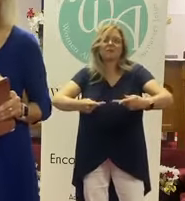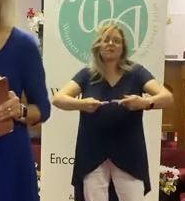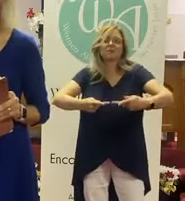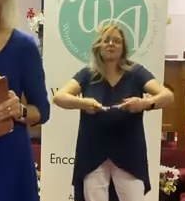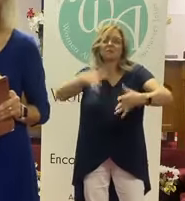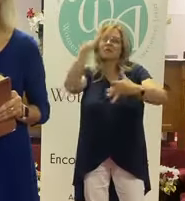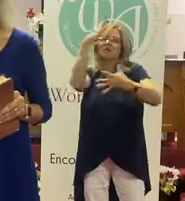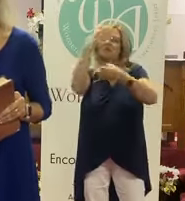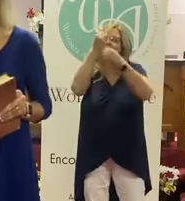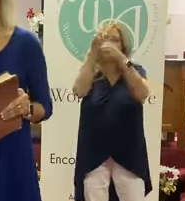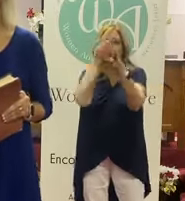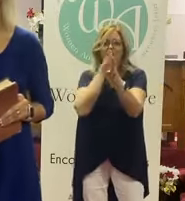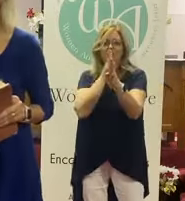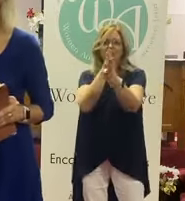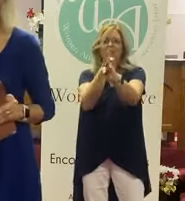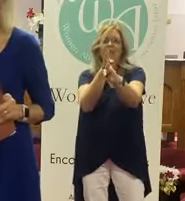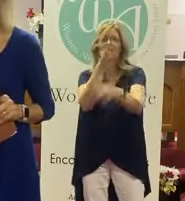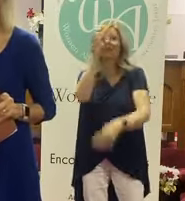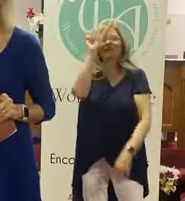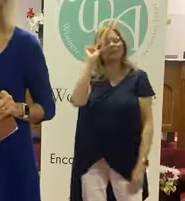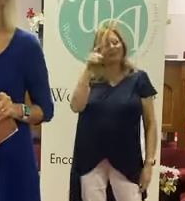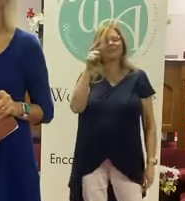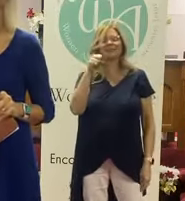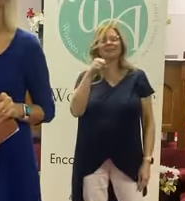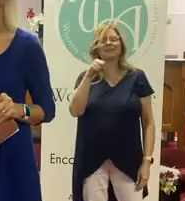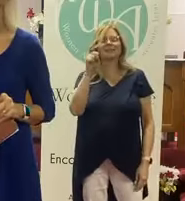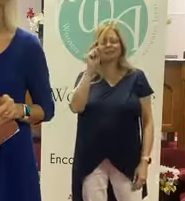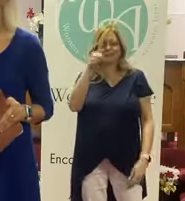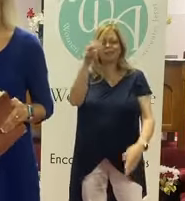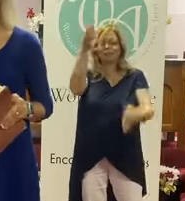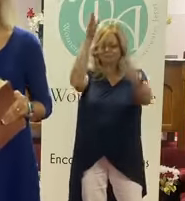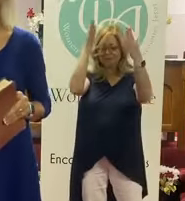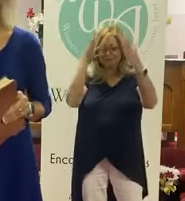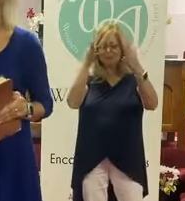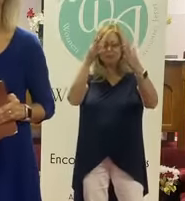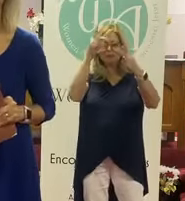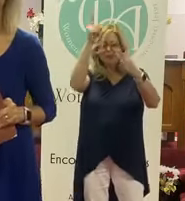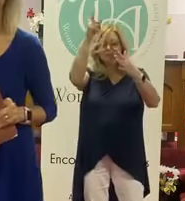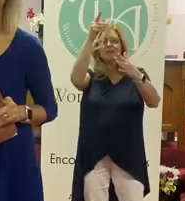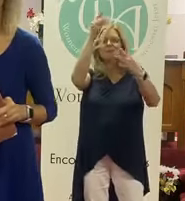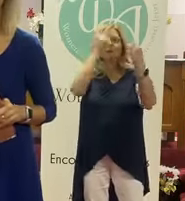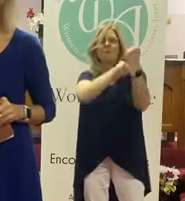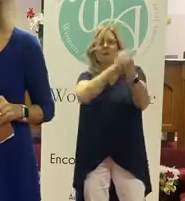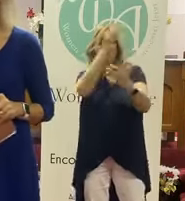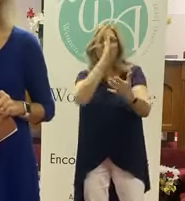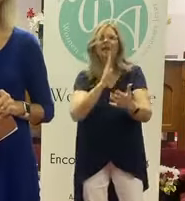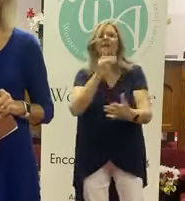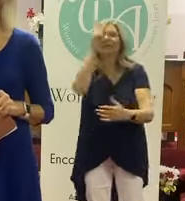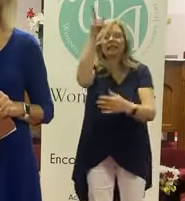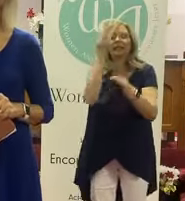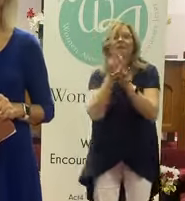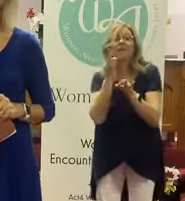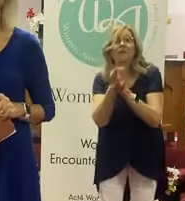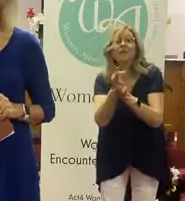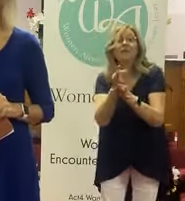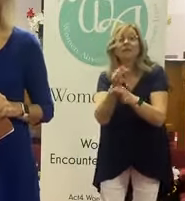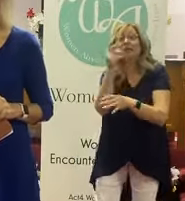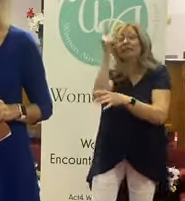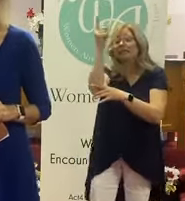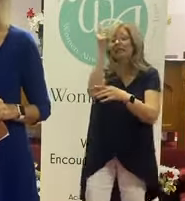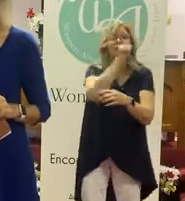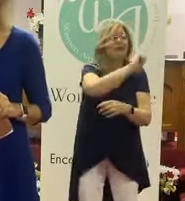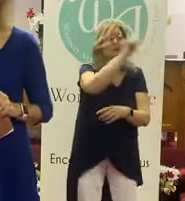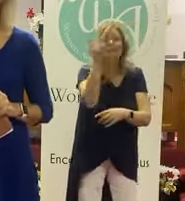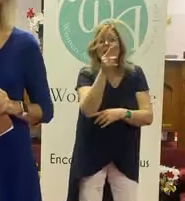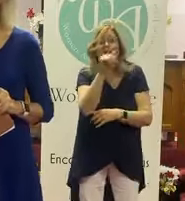lines up again. Yes, He is. That's who God is. He is Almighty God. He is faithful. He is